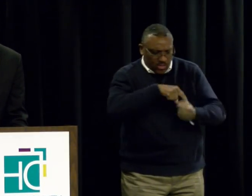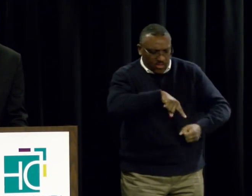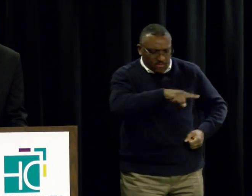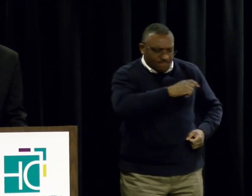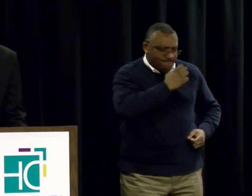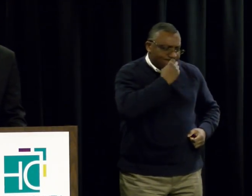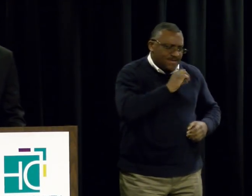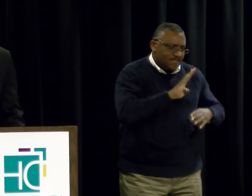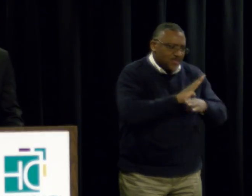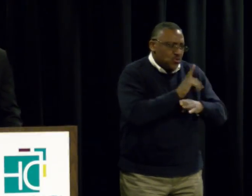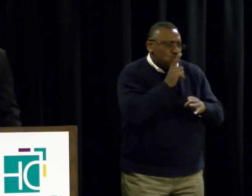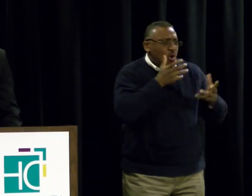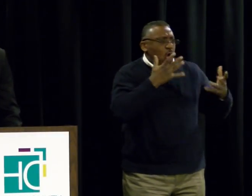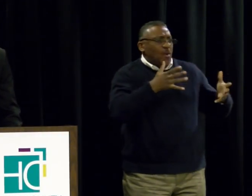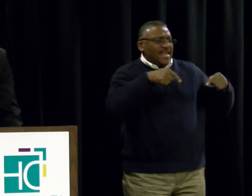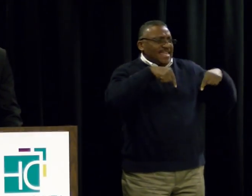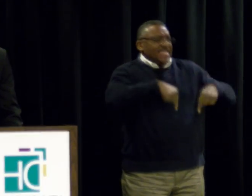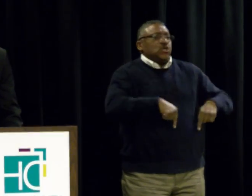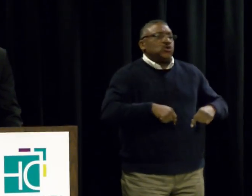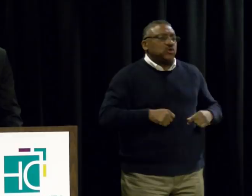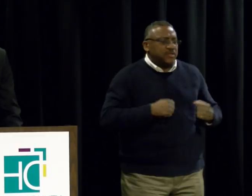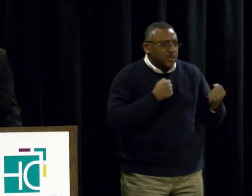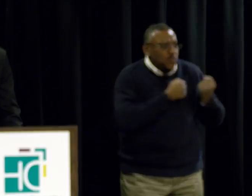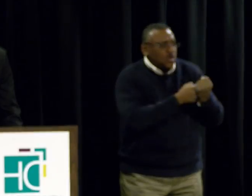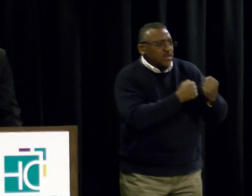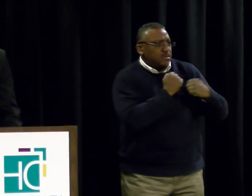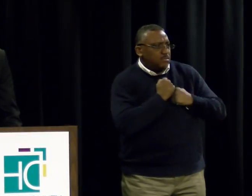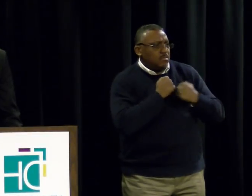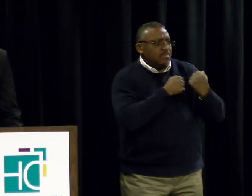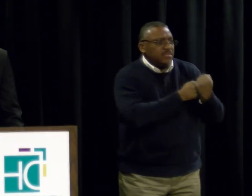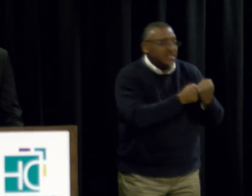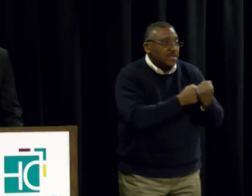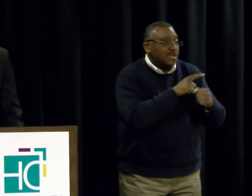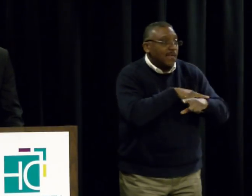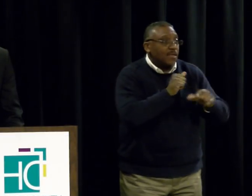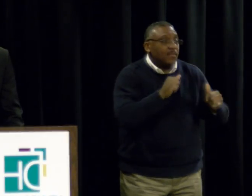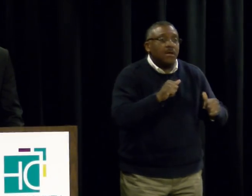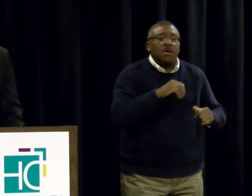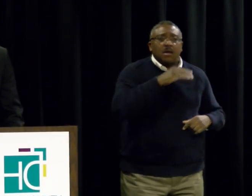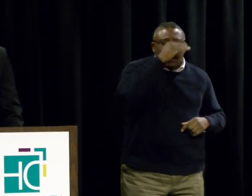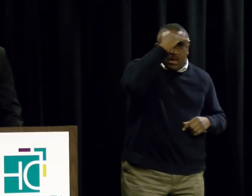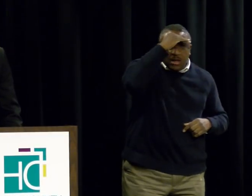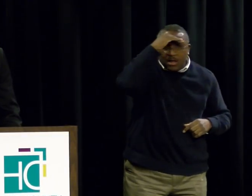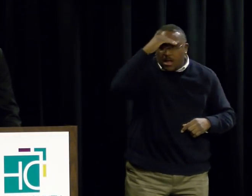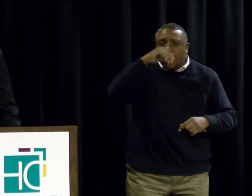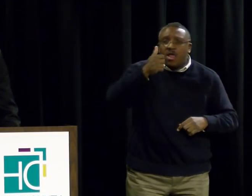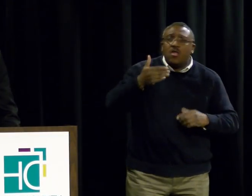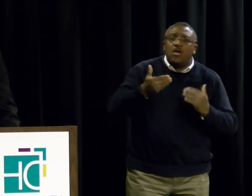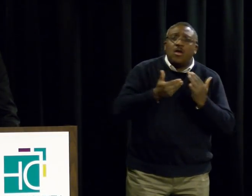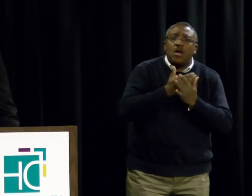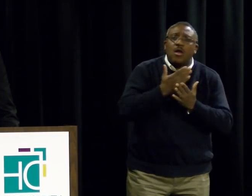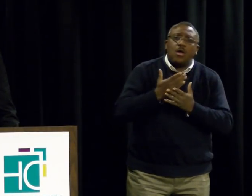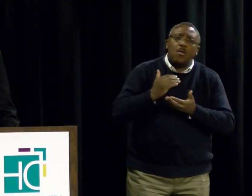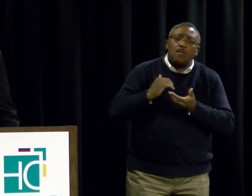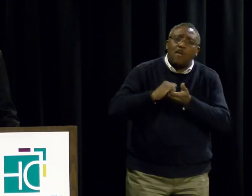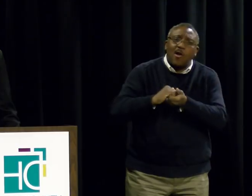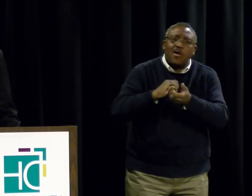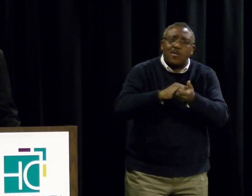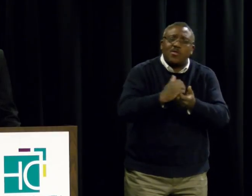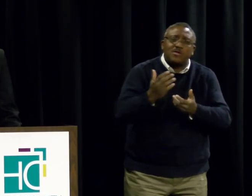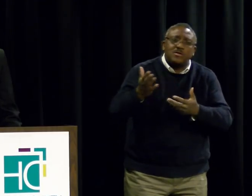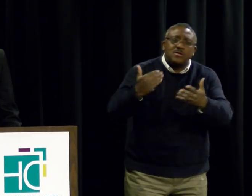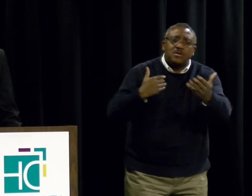already here, while continuing to attract innovative partners into this economic ecosystem.